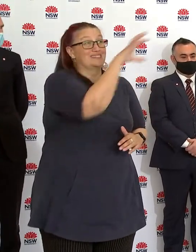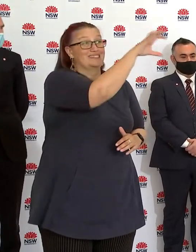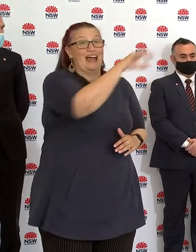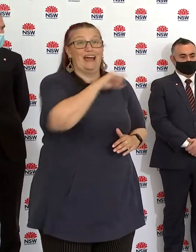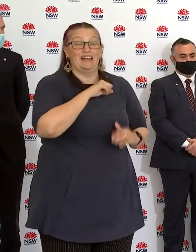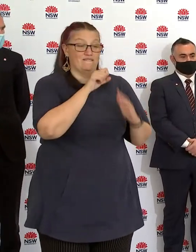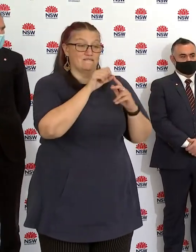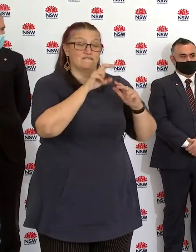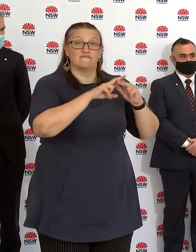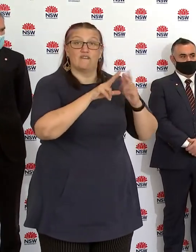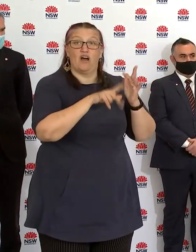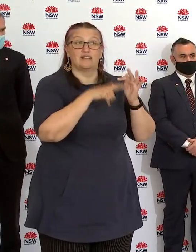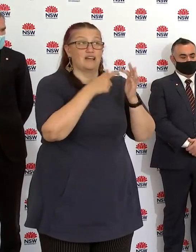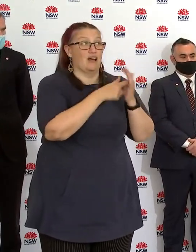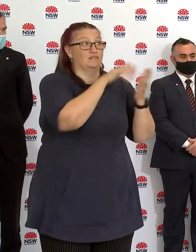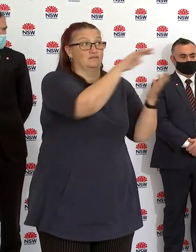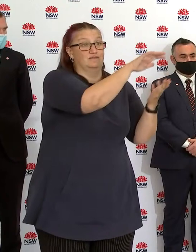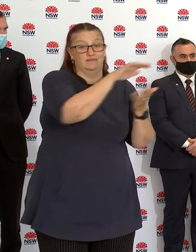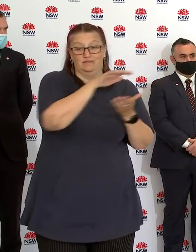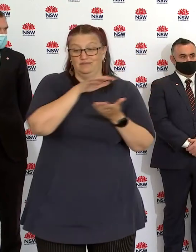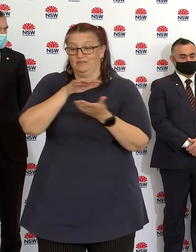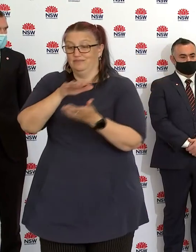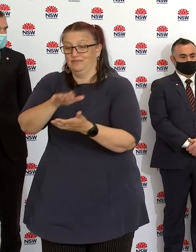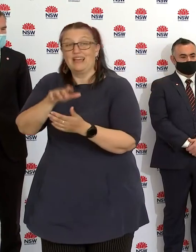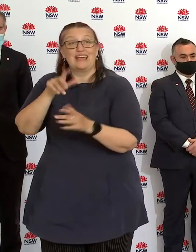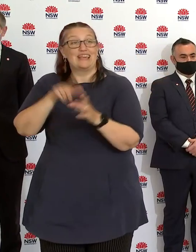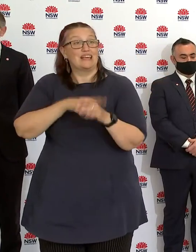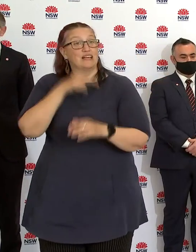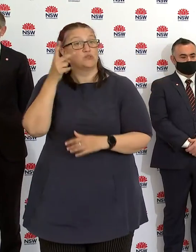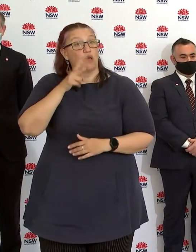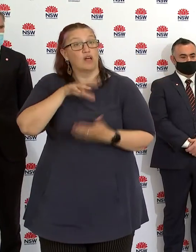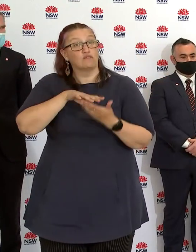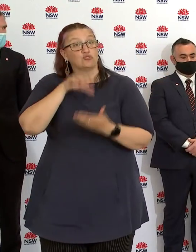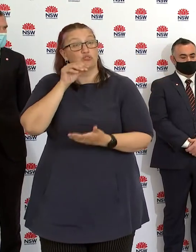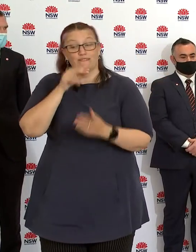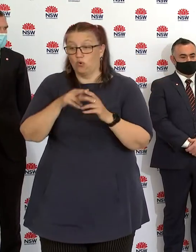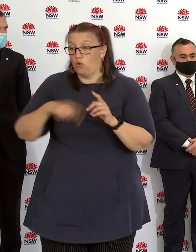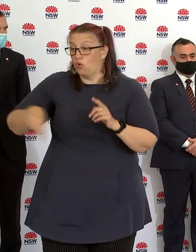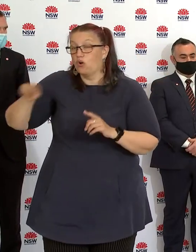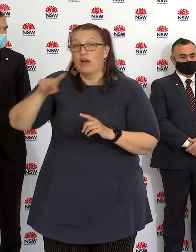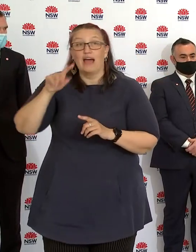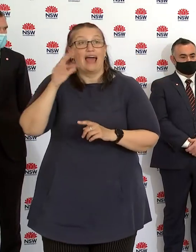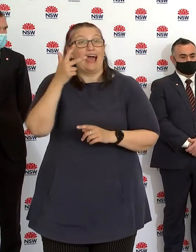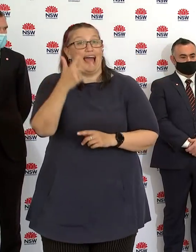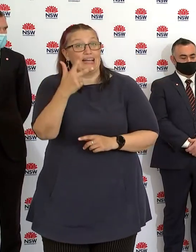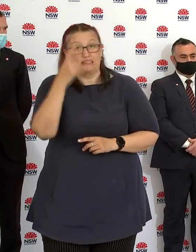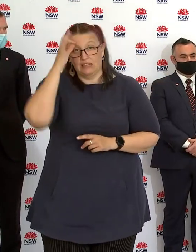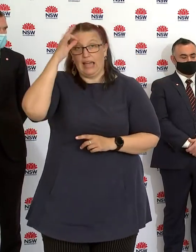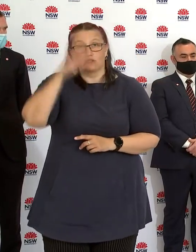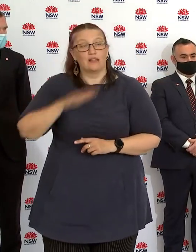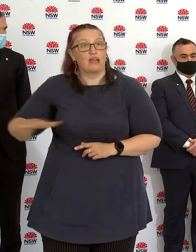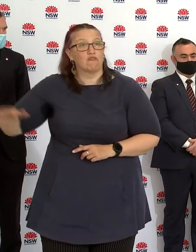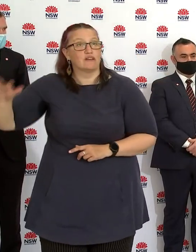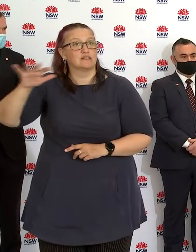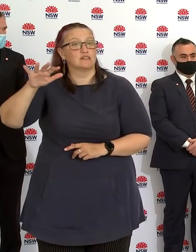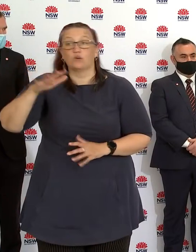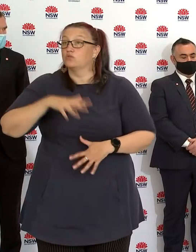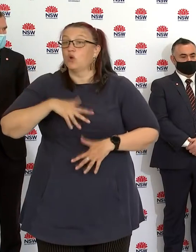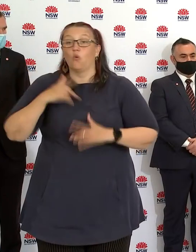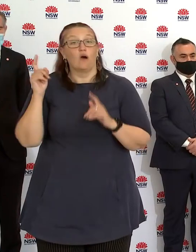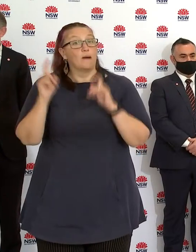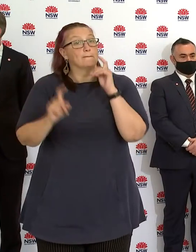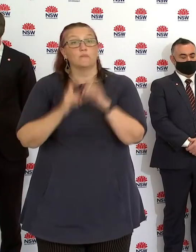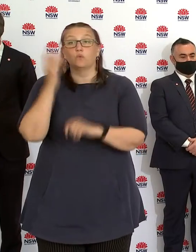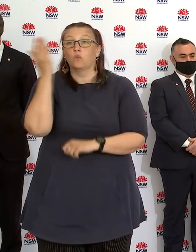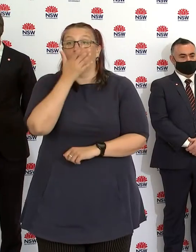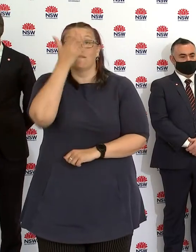and make sure that Year 12 students in those local government areas of concern are provided with that vaccine. We don't want students coming